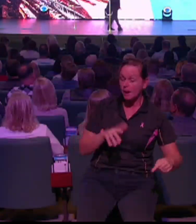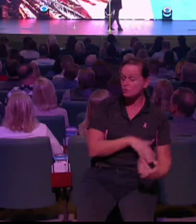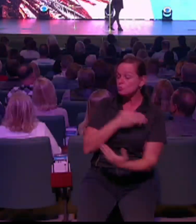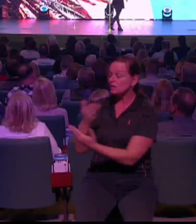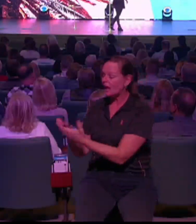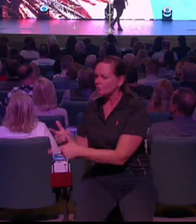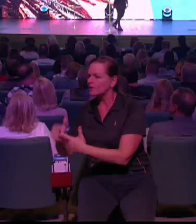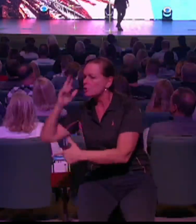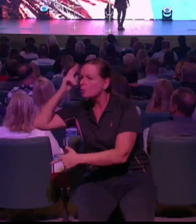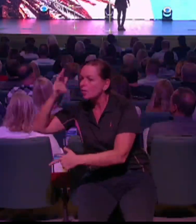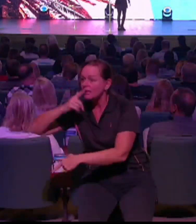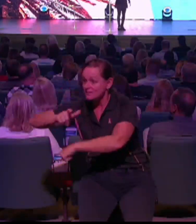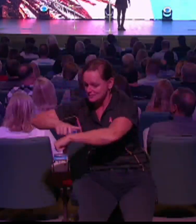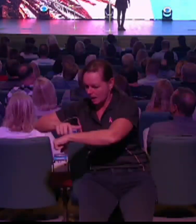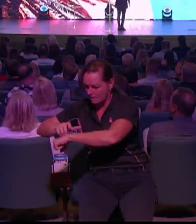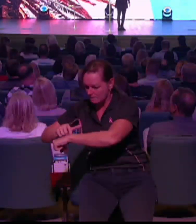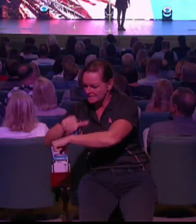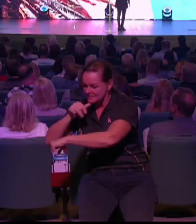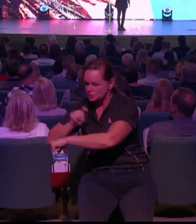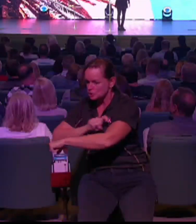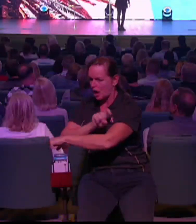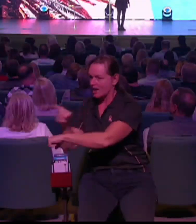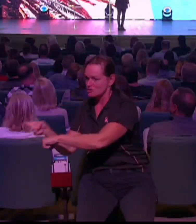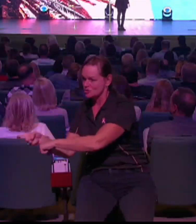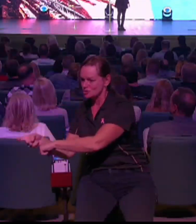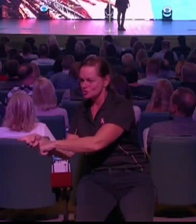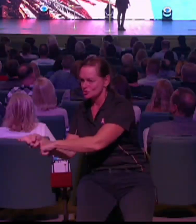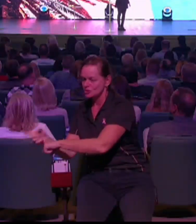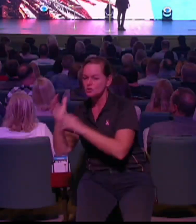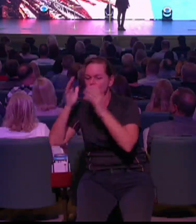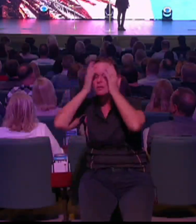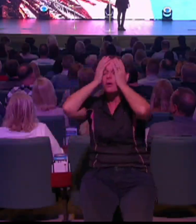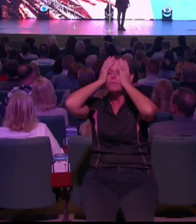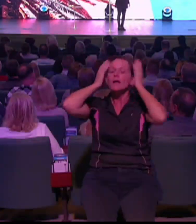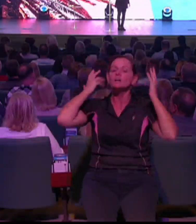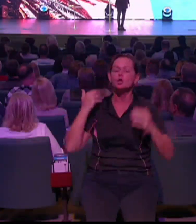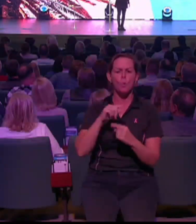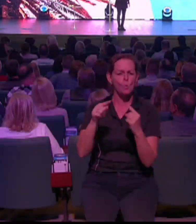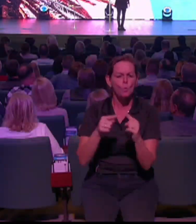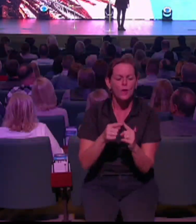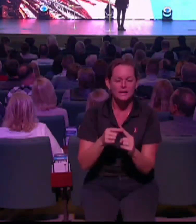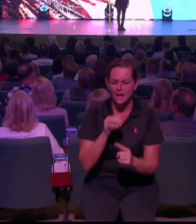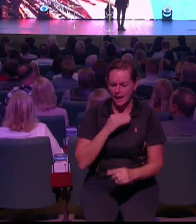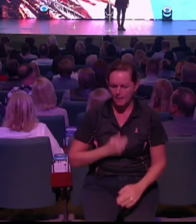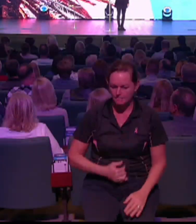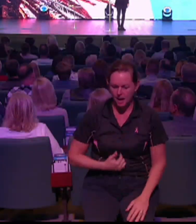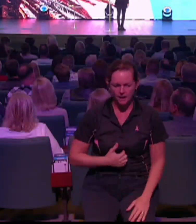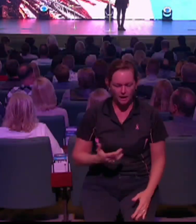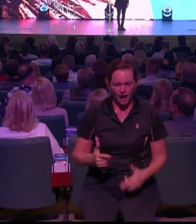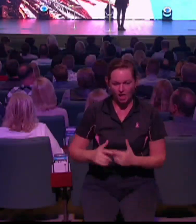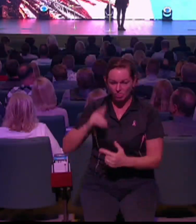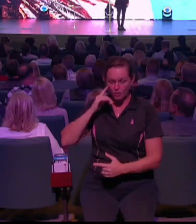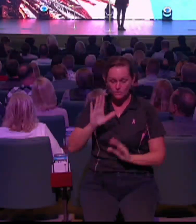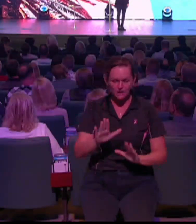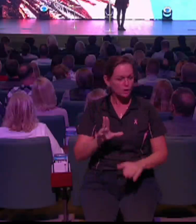when I was. And we are in a day and a time without rival.